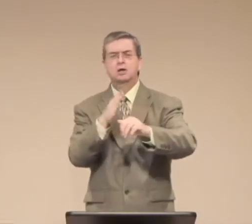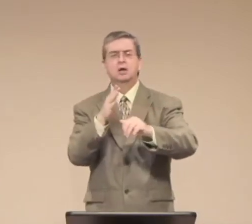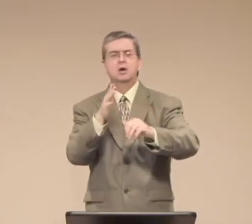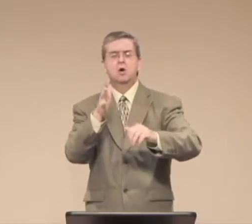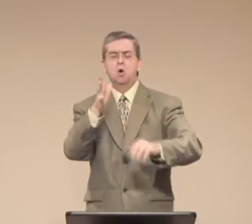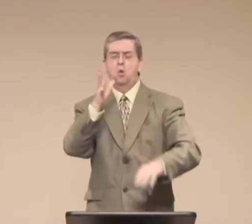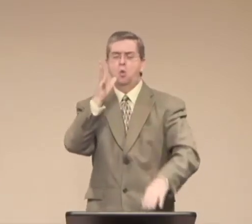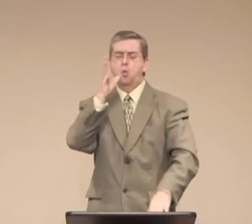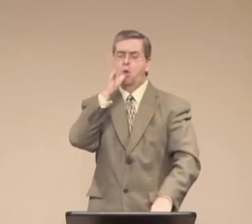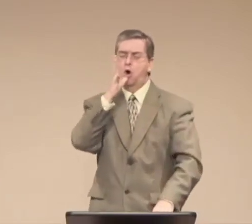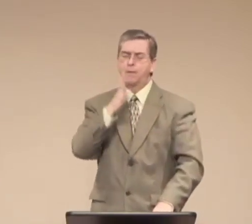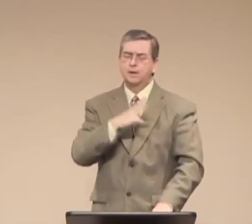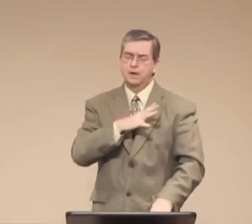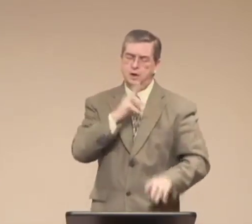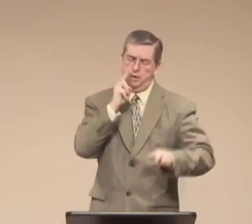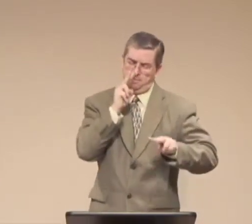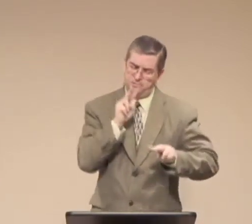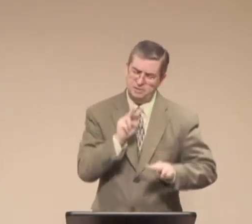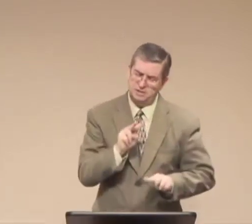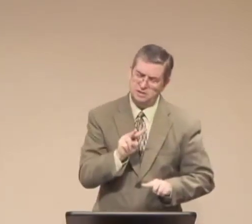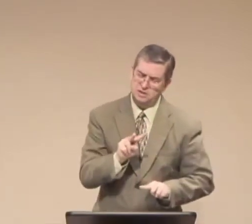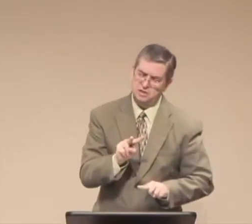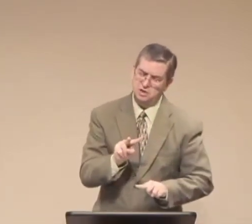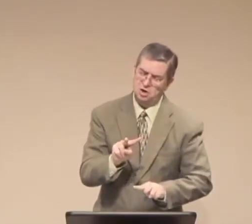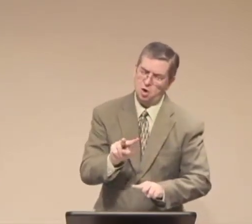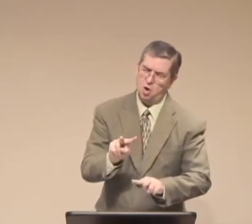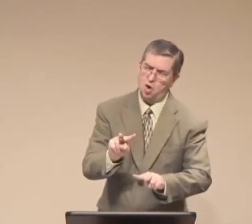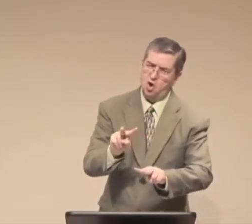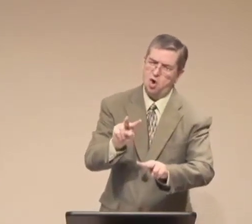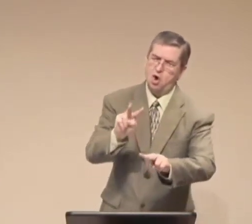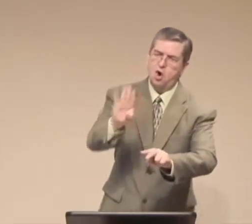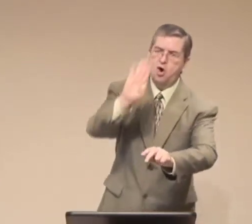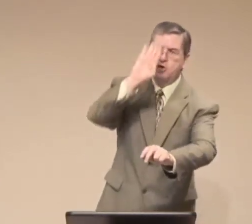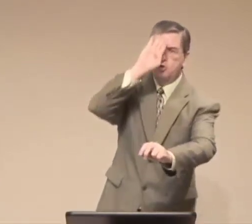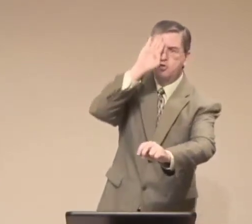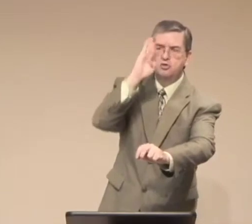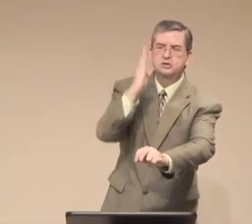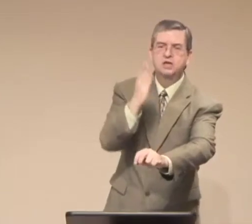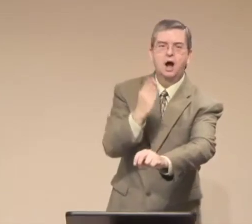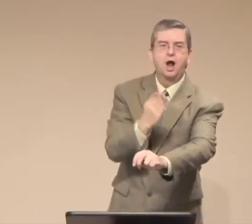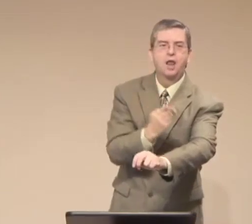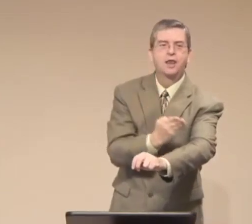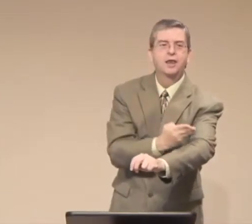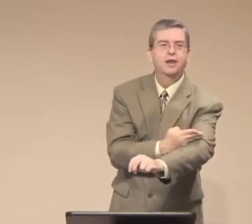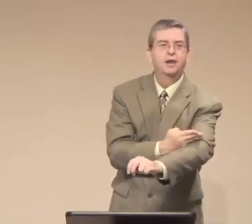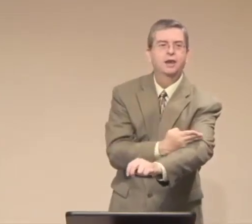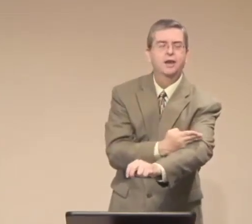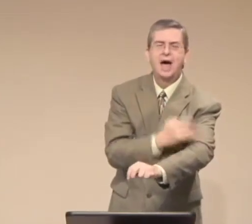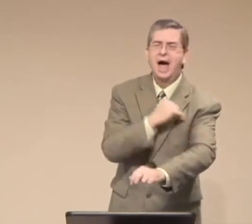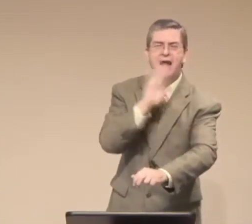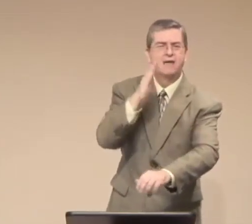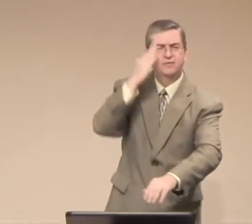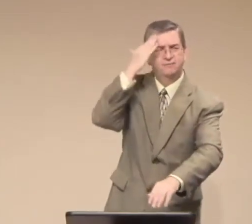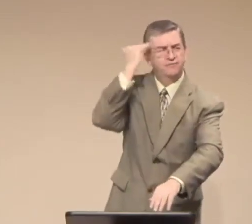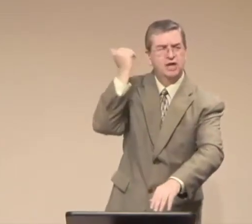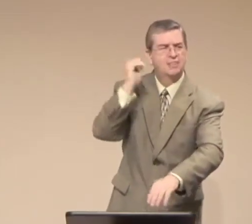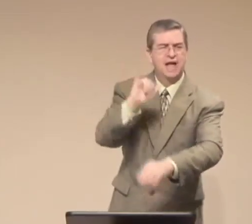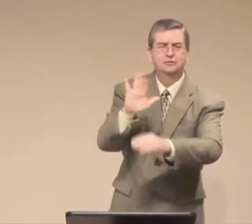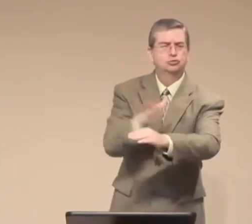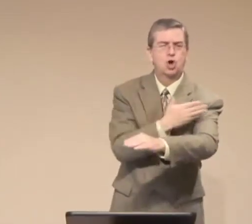woman. He said, woman, behold your son.